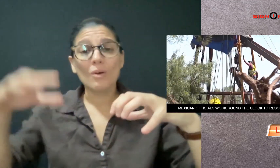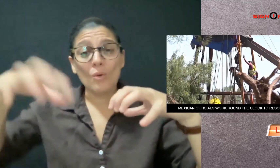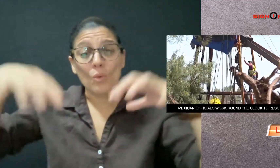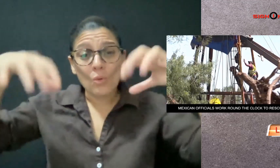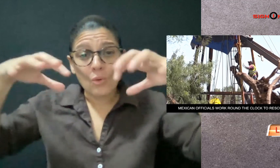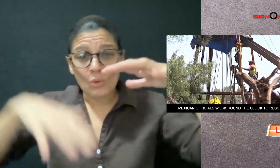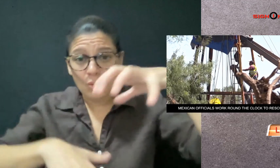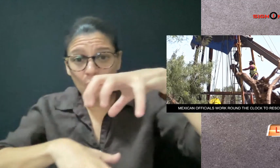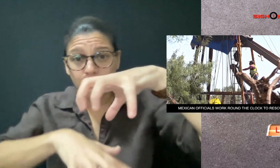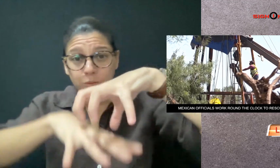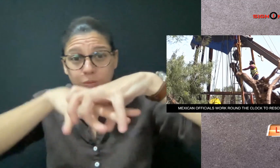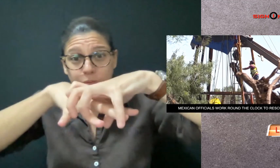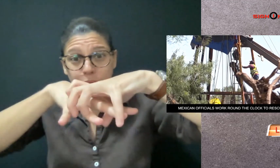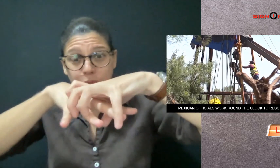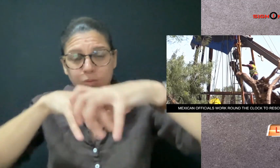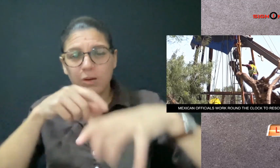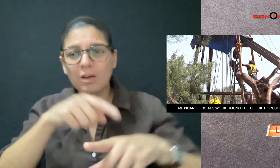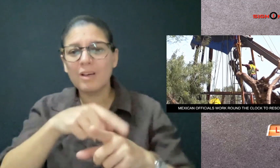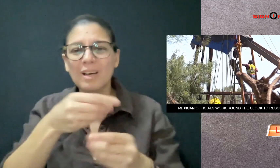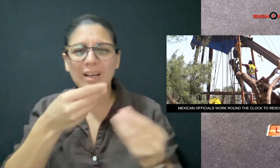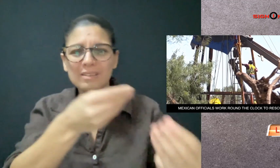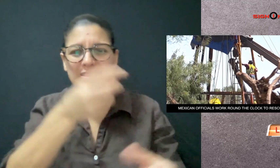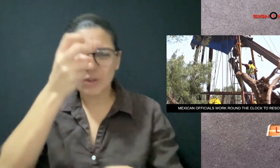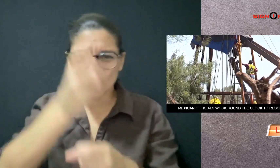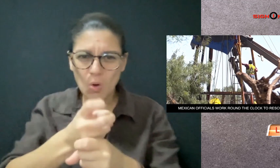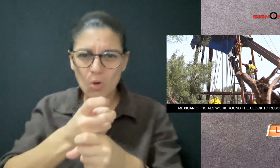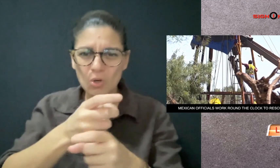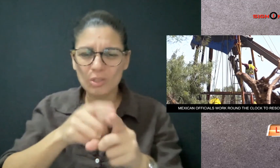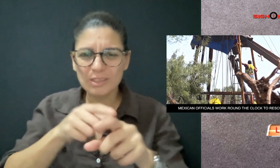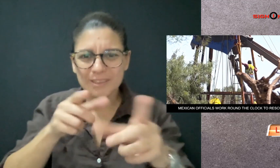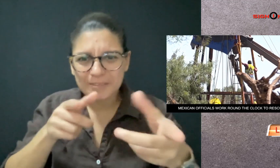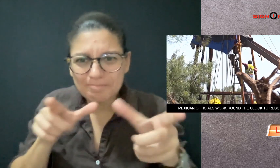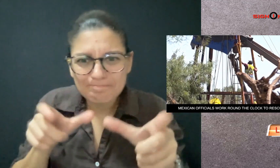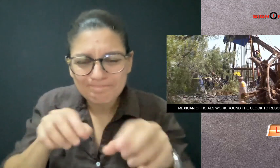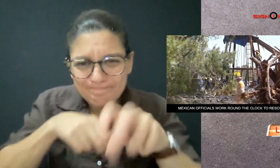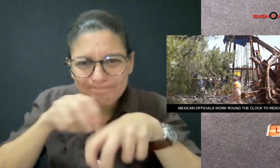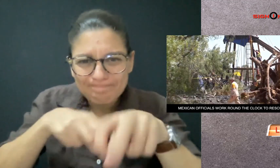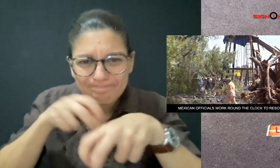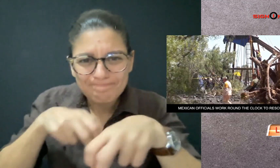But debris, obstacles and deep water have slowed their efforts.